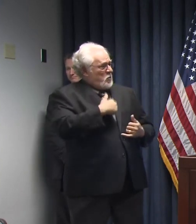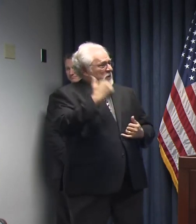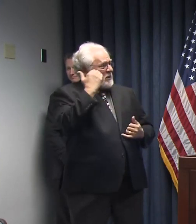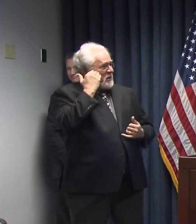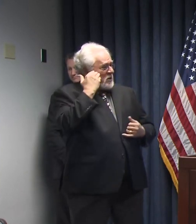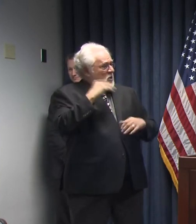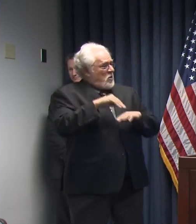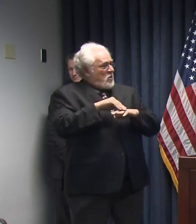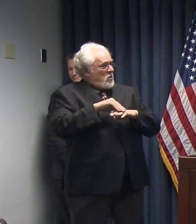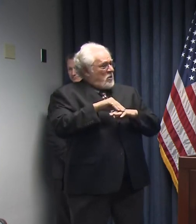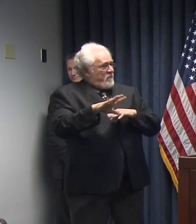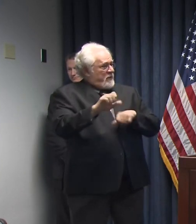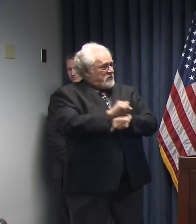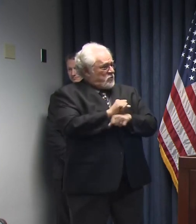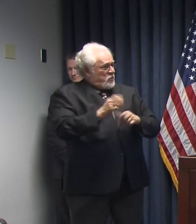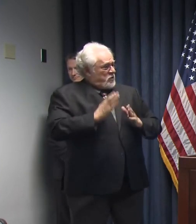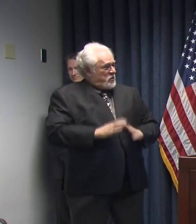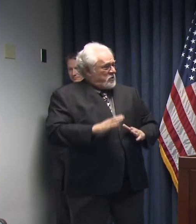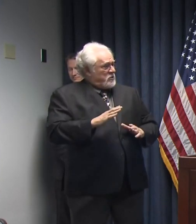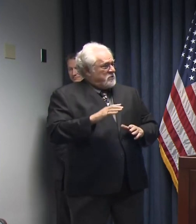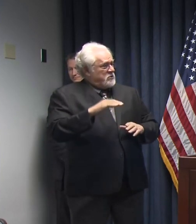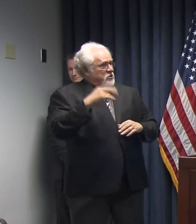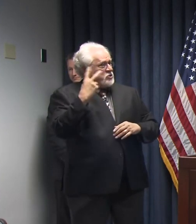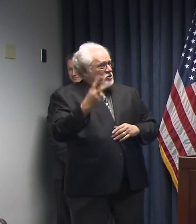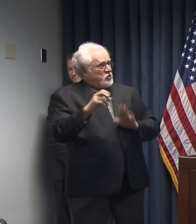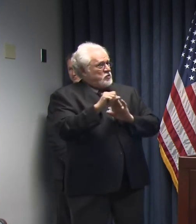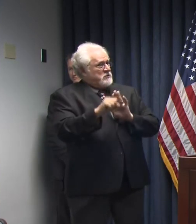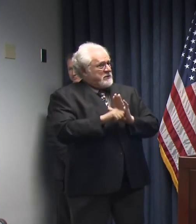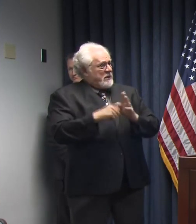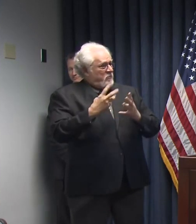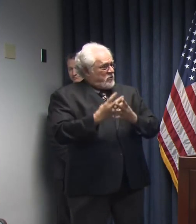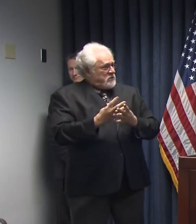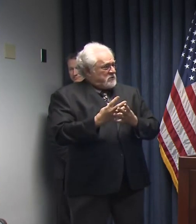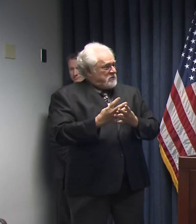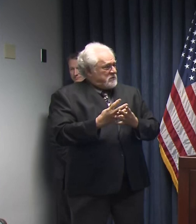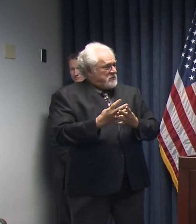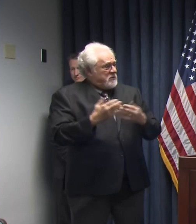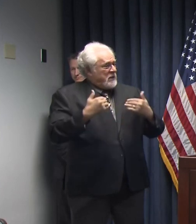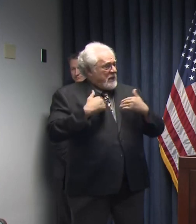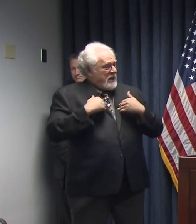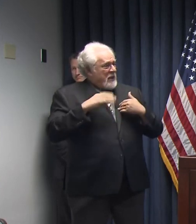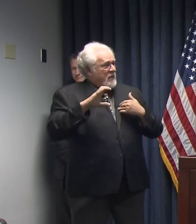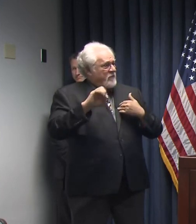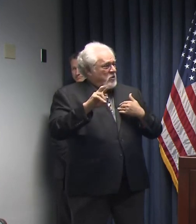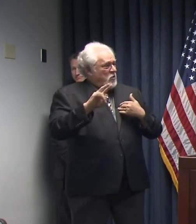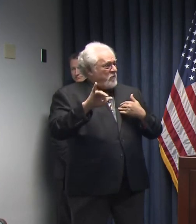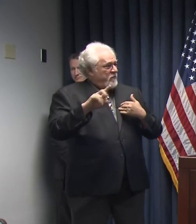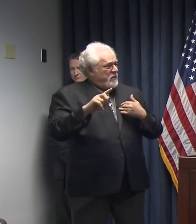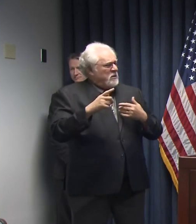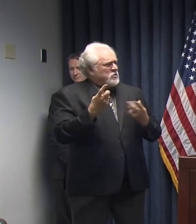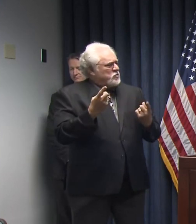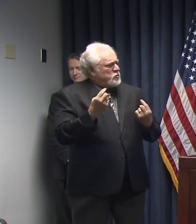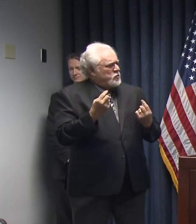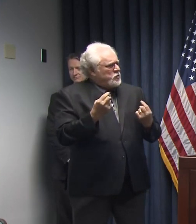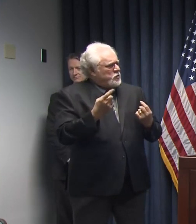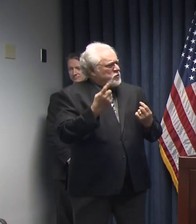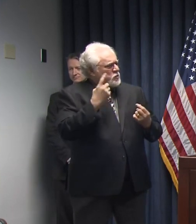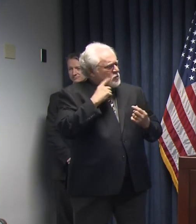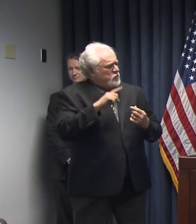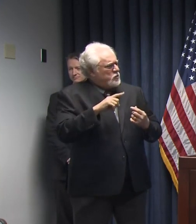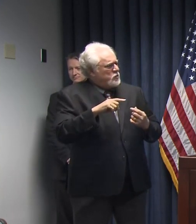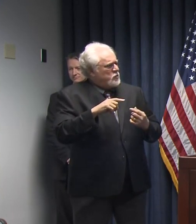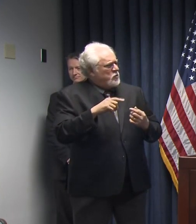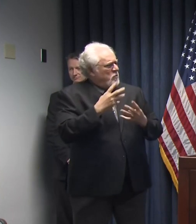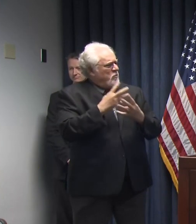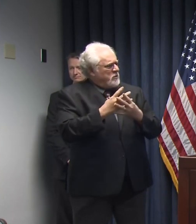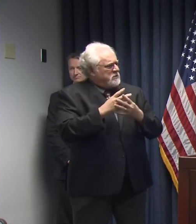workers at at least two state prisons have contracted the virus, what are you doing in particular in the